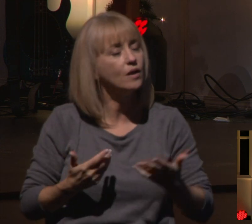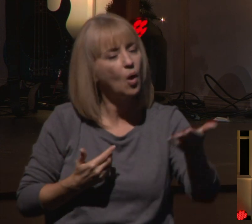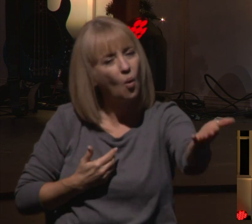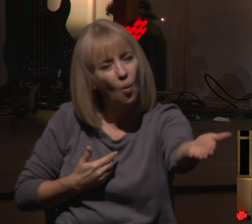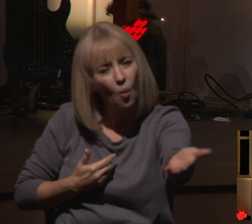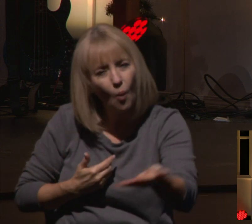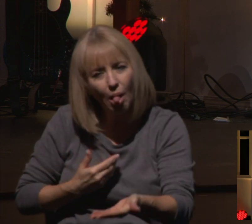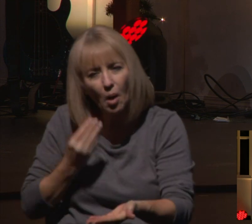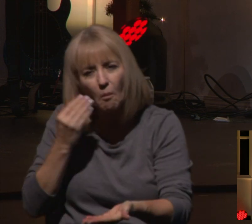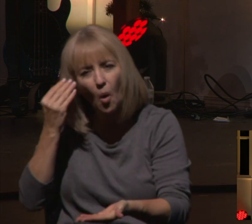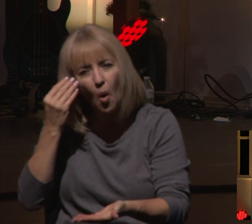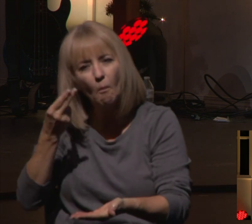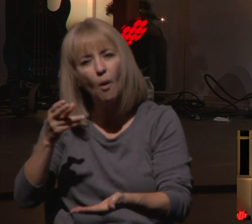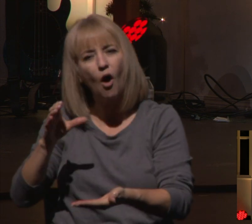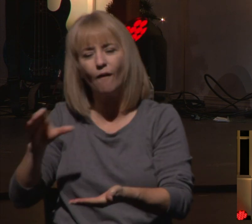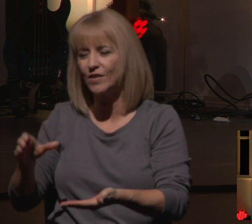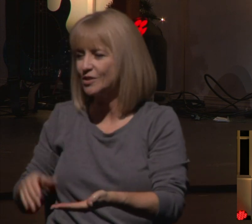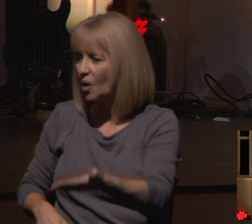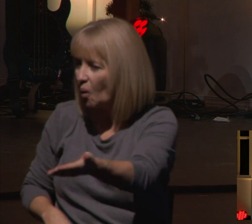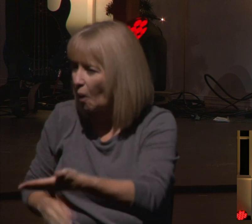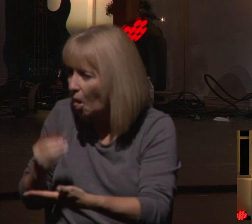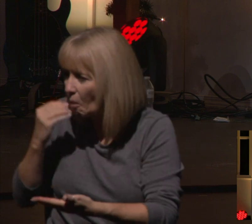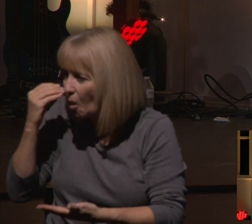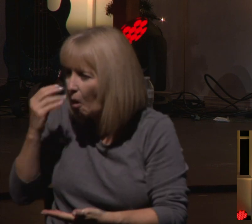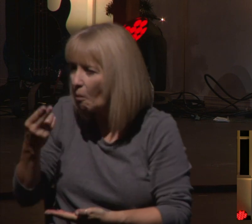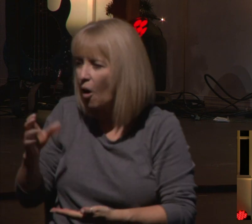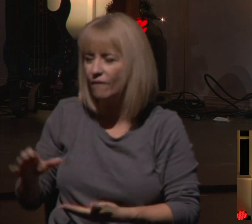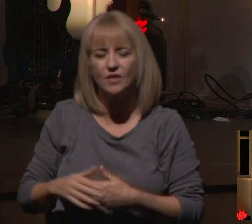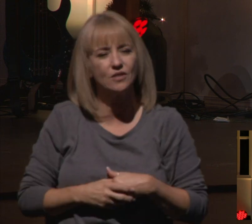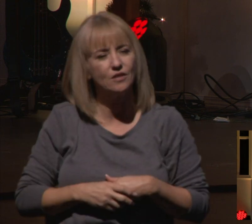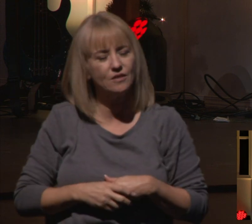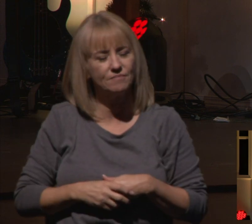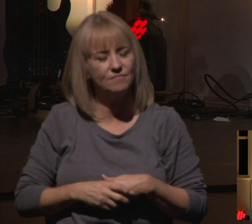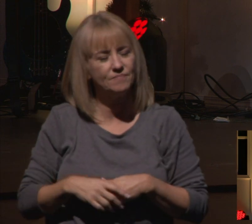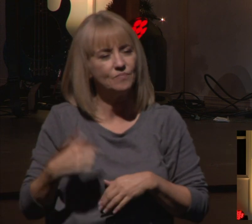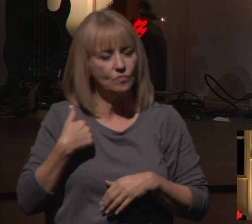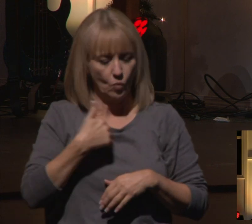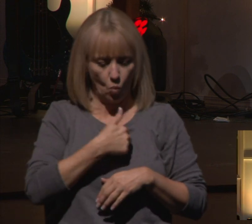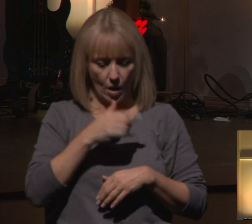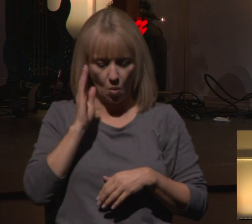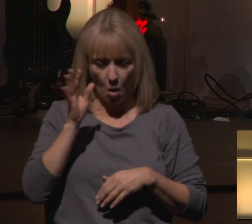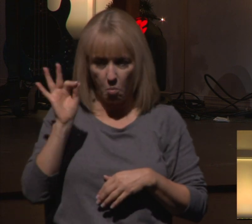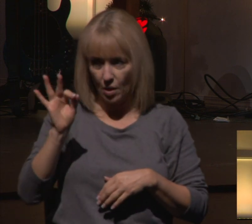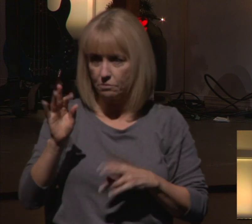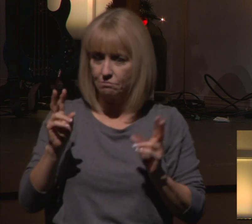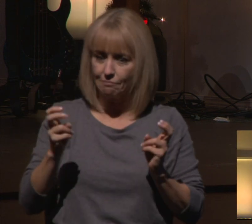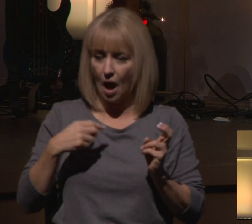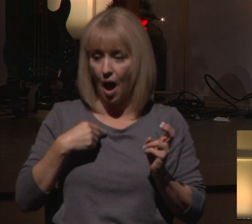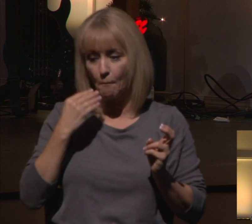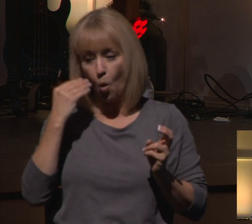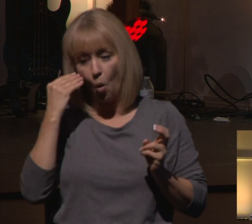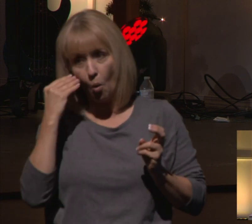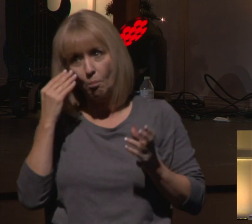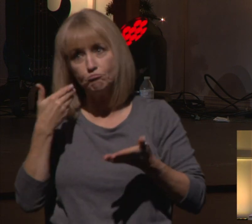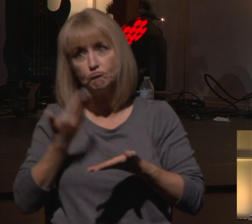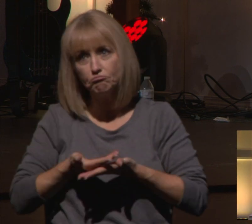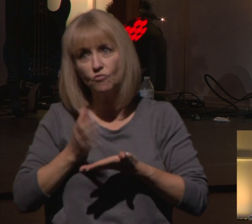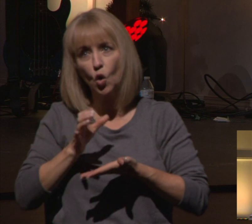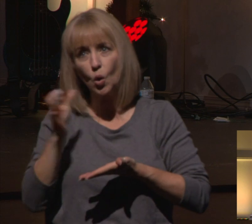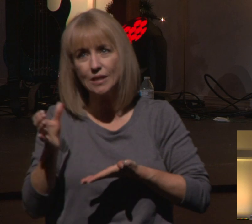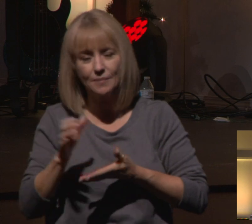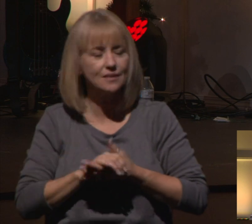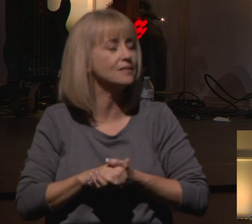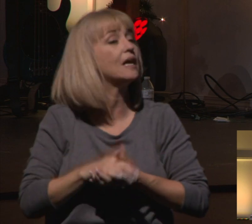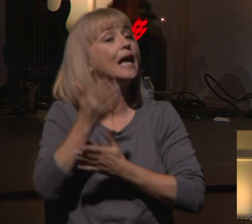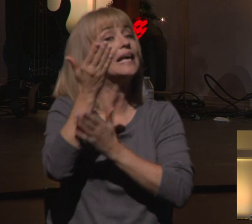This series that we're going to be talking about, we're calling it I'll Be Home for Christmas, because we realize two things that are going to happen this Christmas season. We realize that there's some of you who are going to be